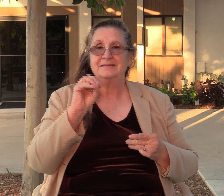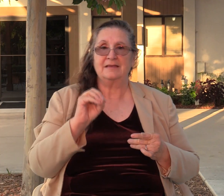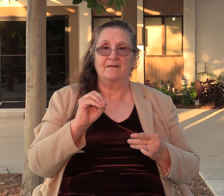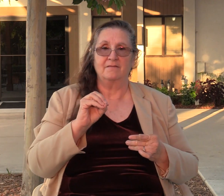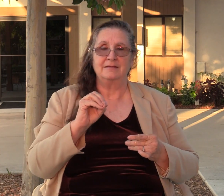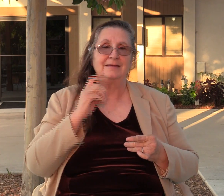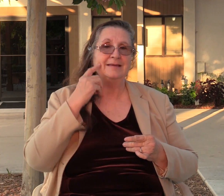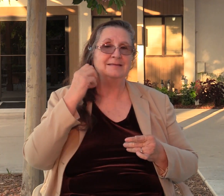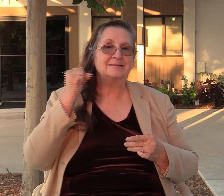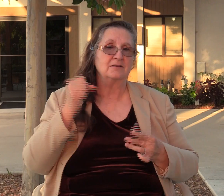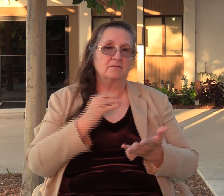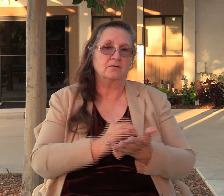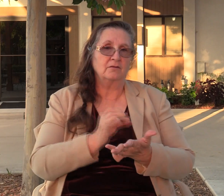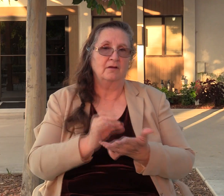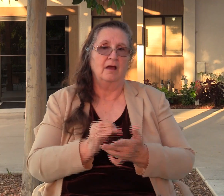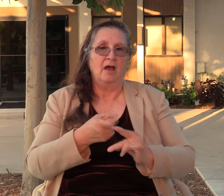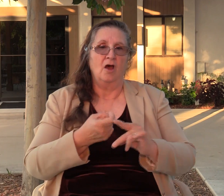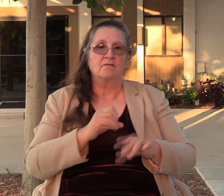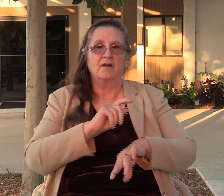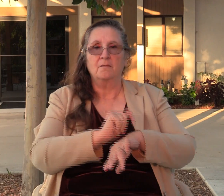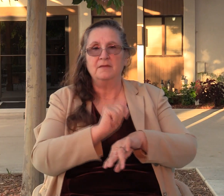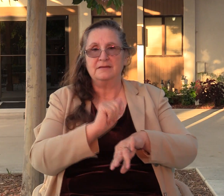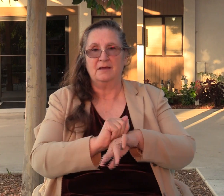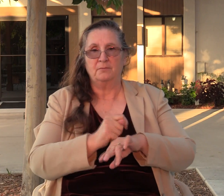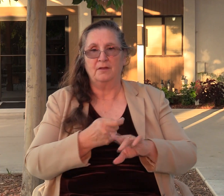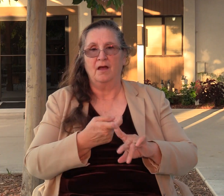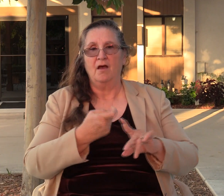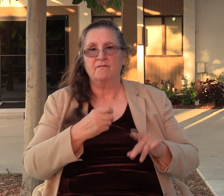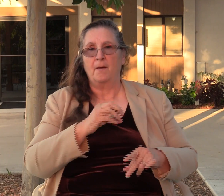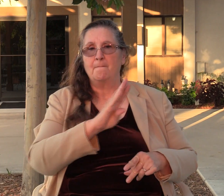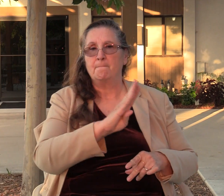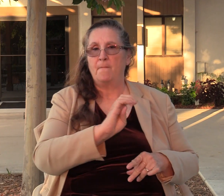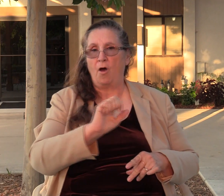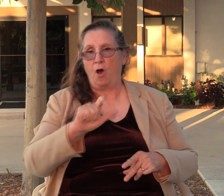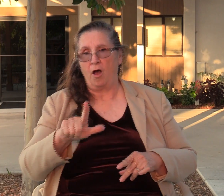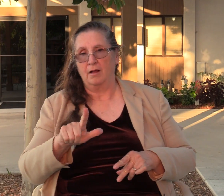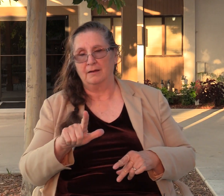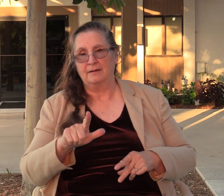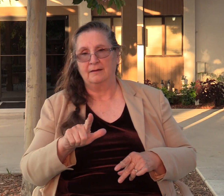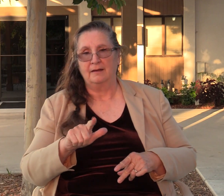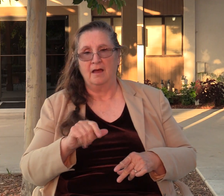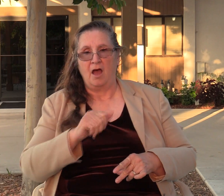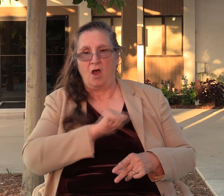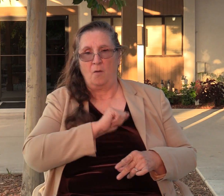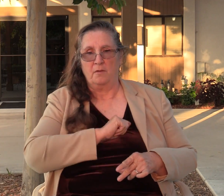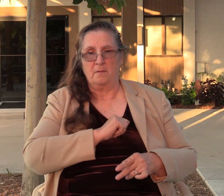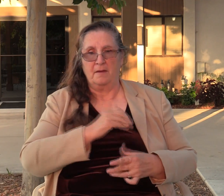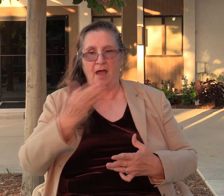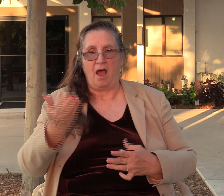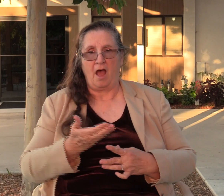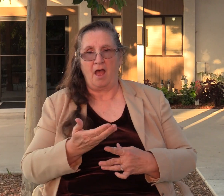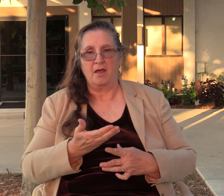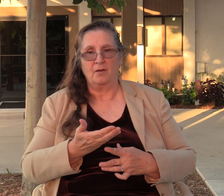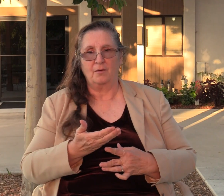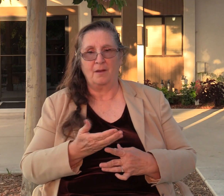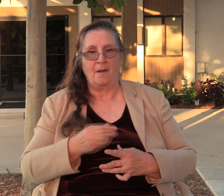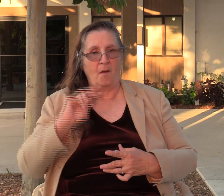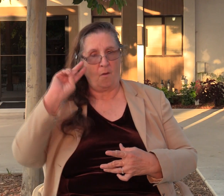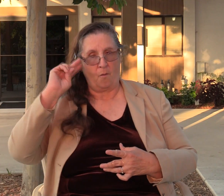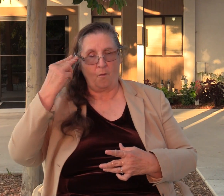from the temple of Baal-bereth, with which Abimelech hired worthless and reckless men, and they